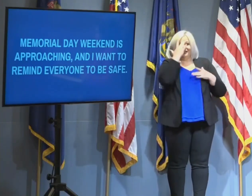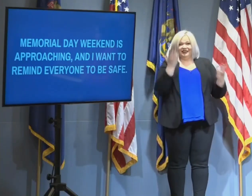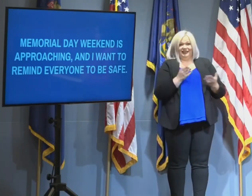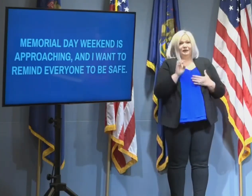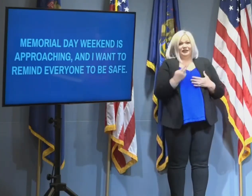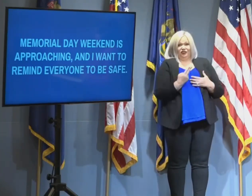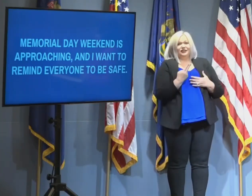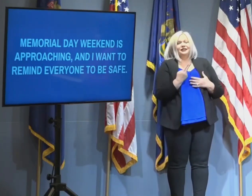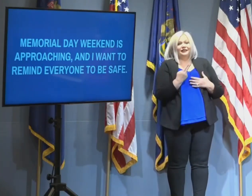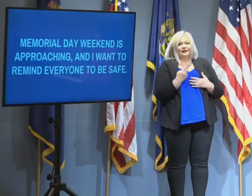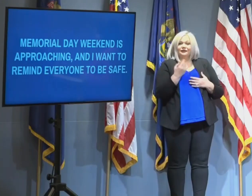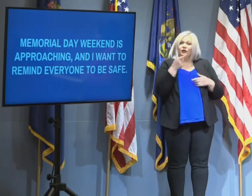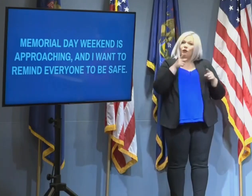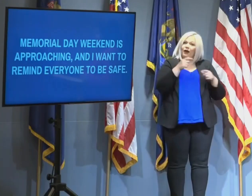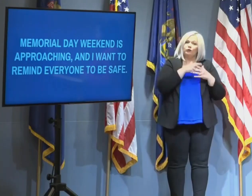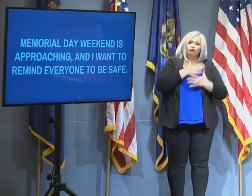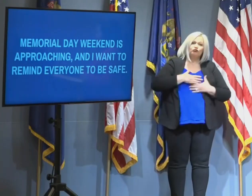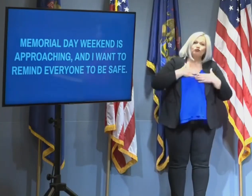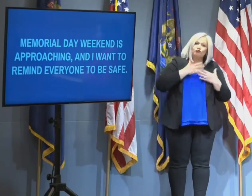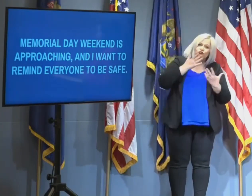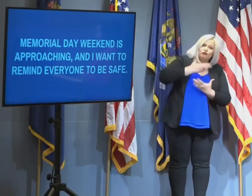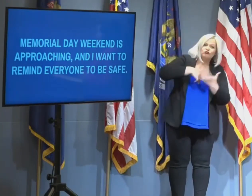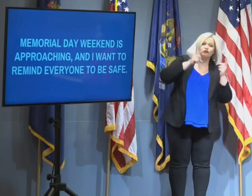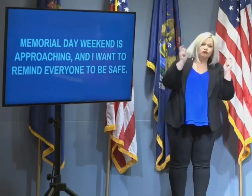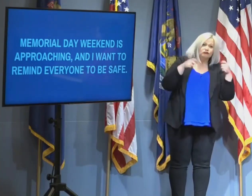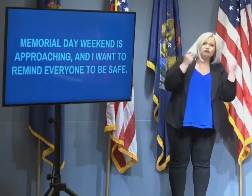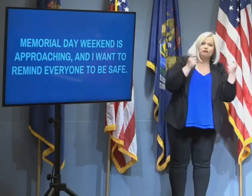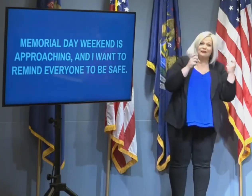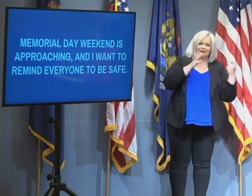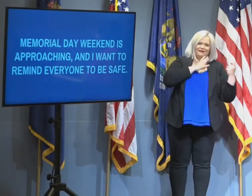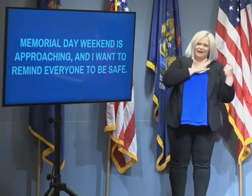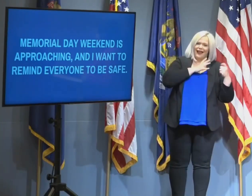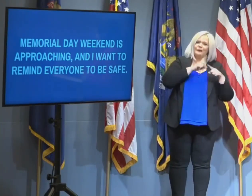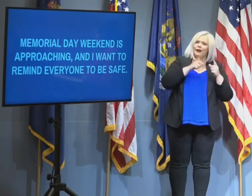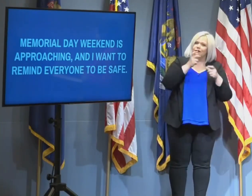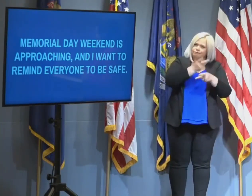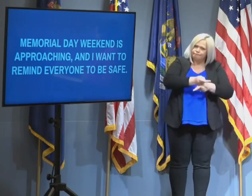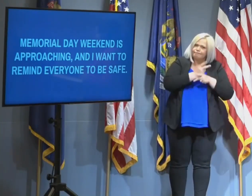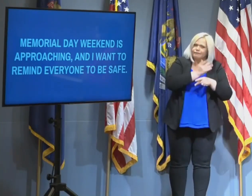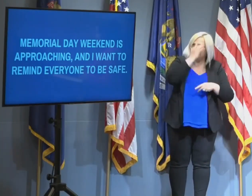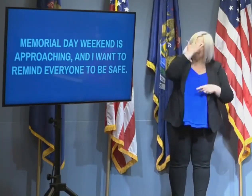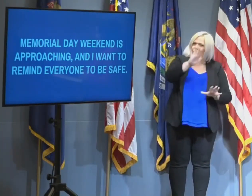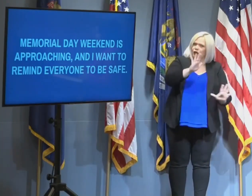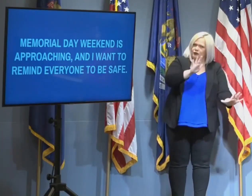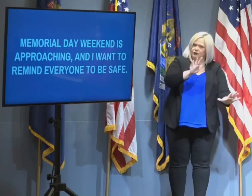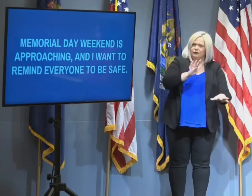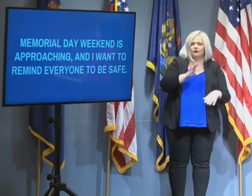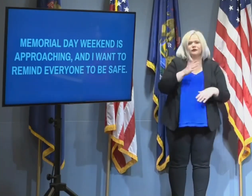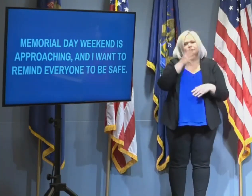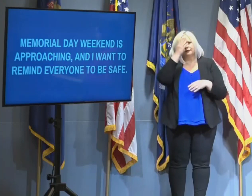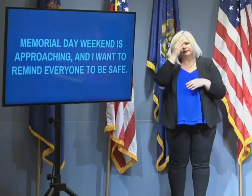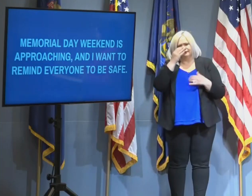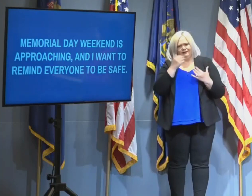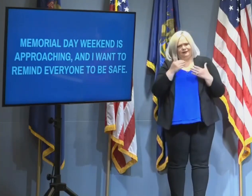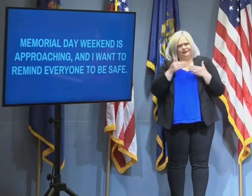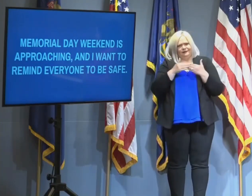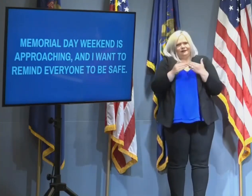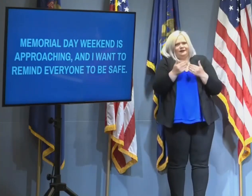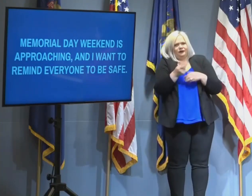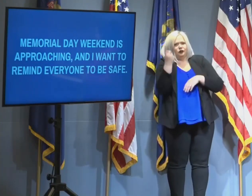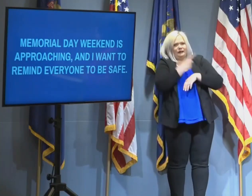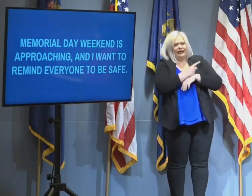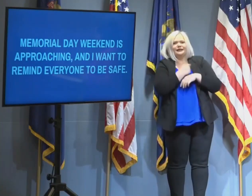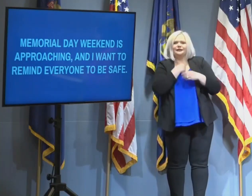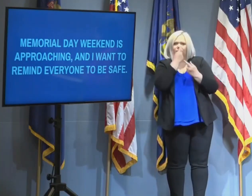celebrating, do it wisely. I'll have more to say in the coming days about what Michiganders can do to celebrate Memorial